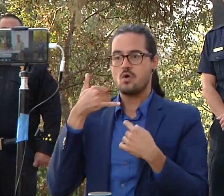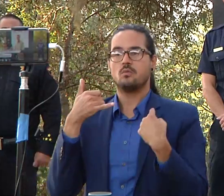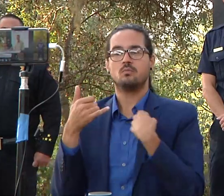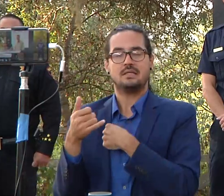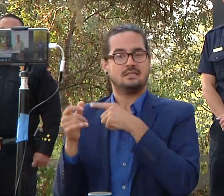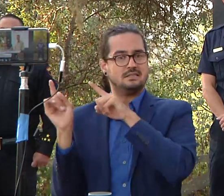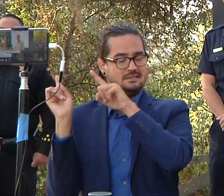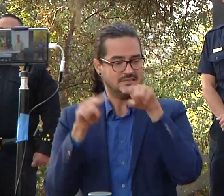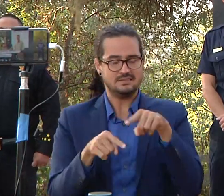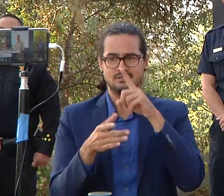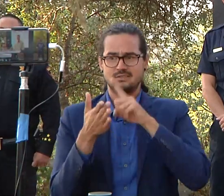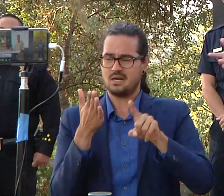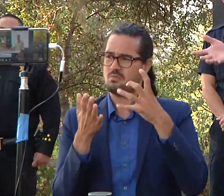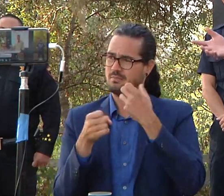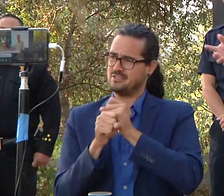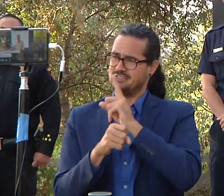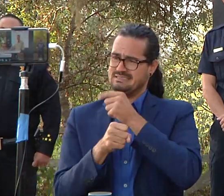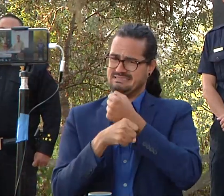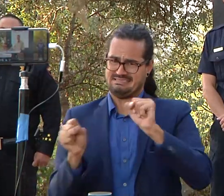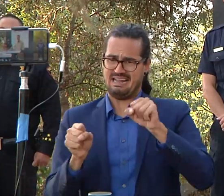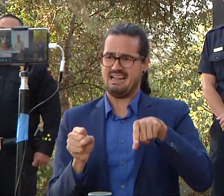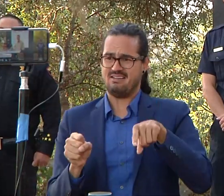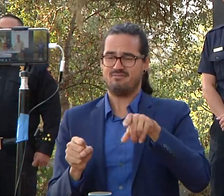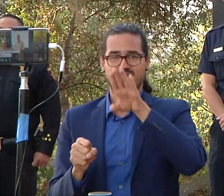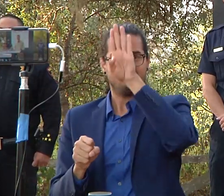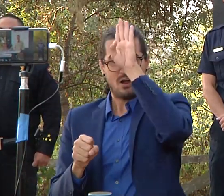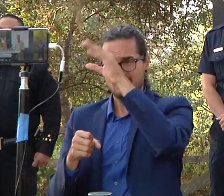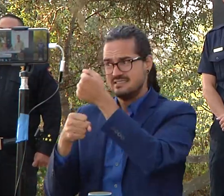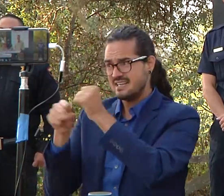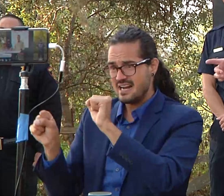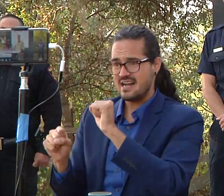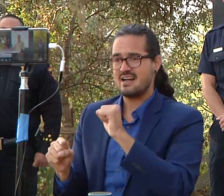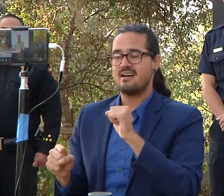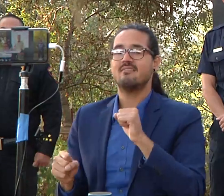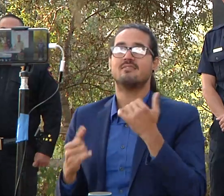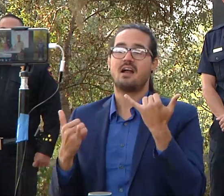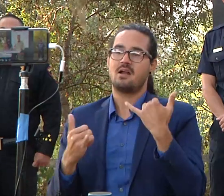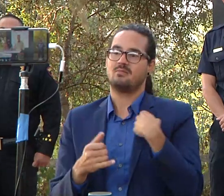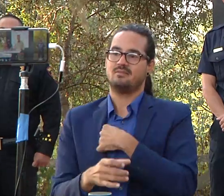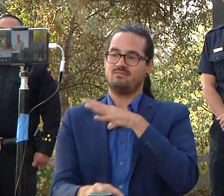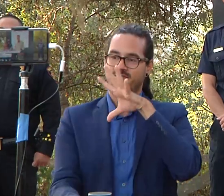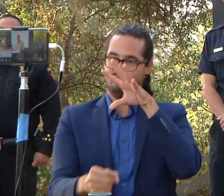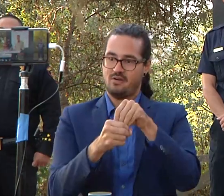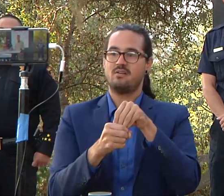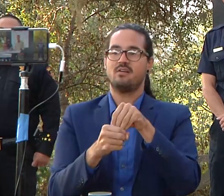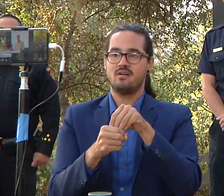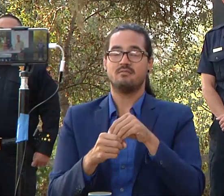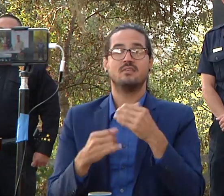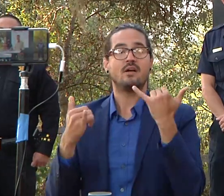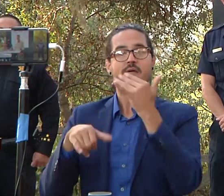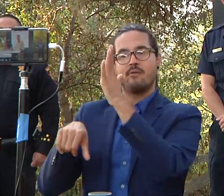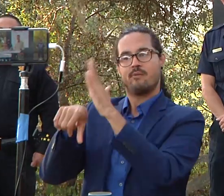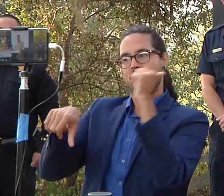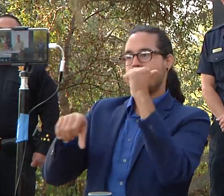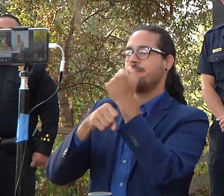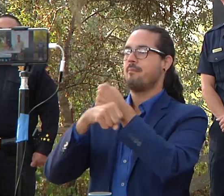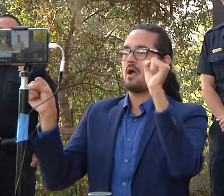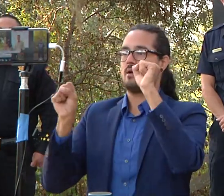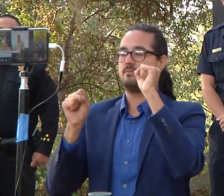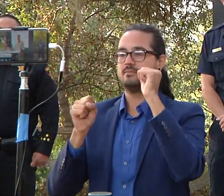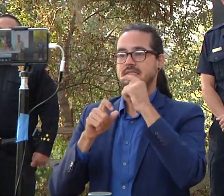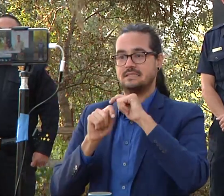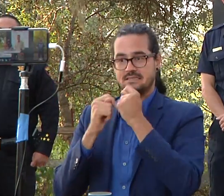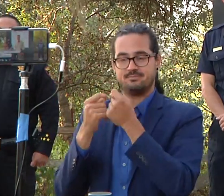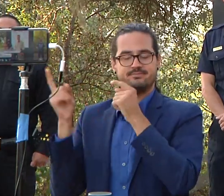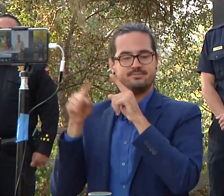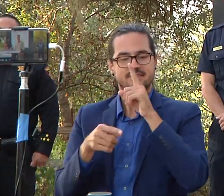that they're safe and so that's what that's how we became involved and then obviously our boss and our bomb team and our investigative team up there uh to determine kind